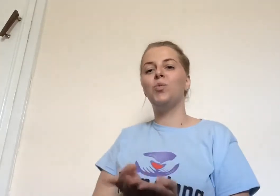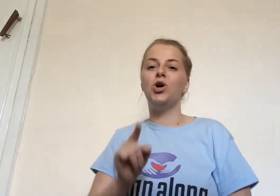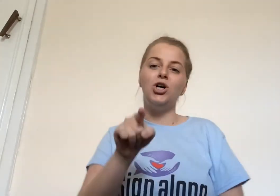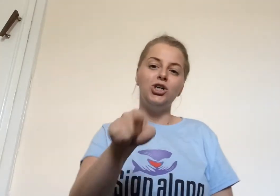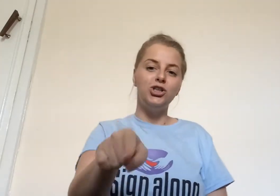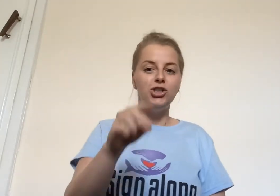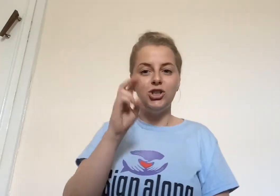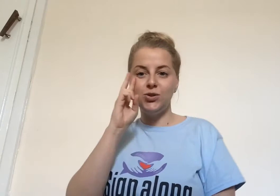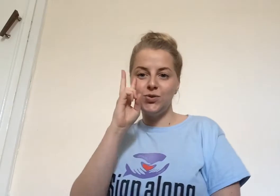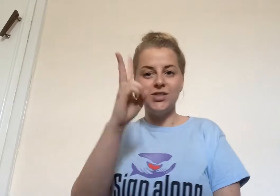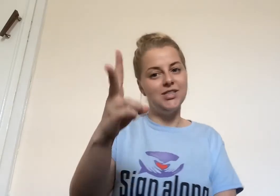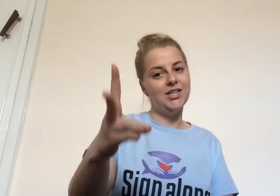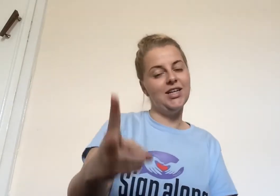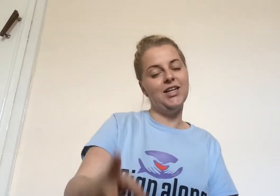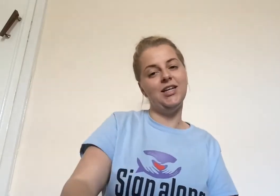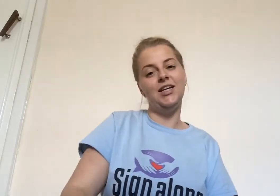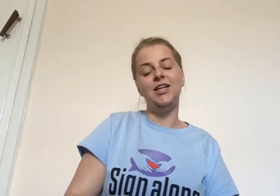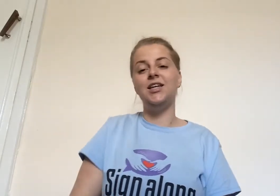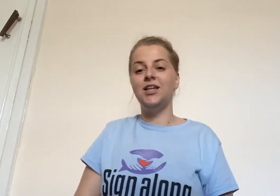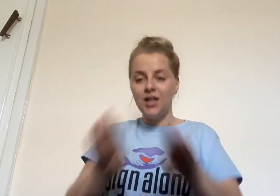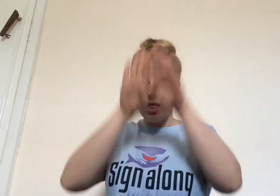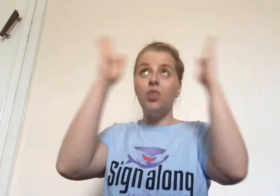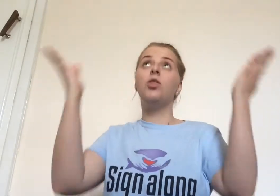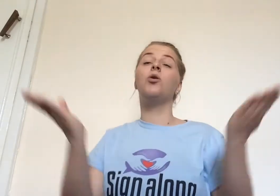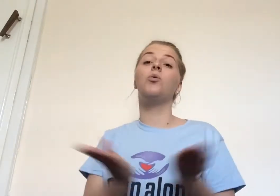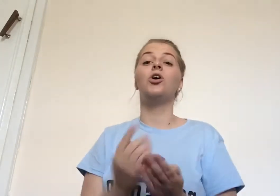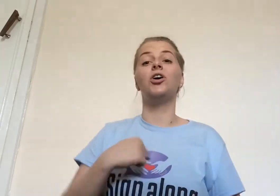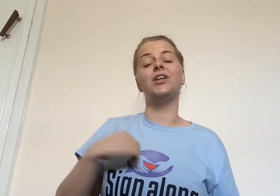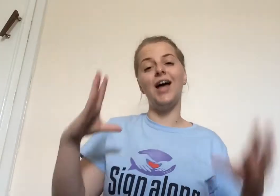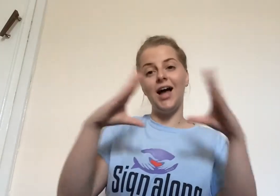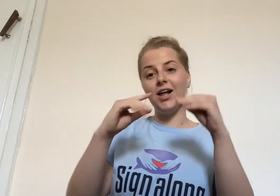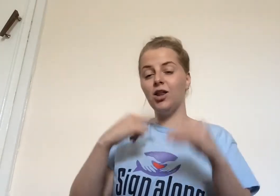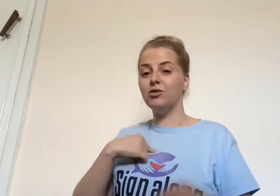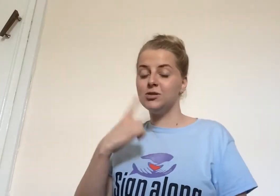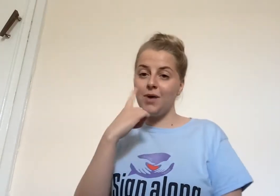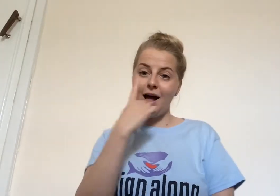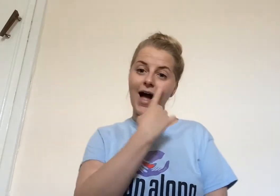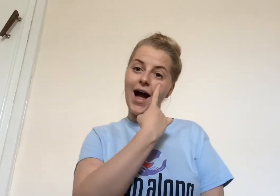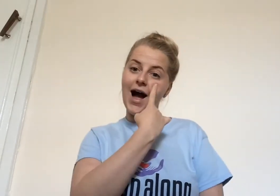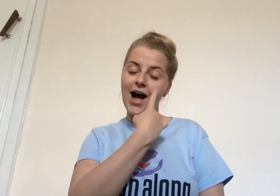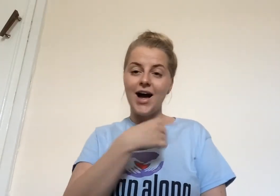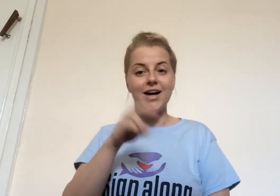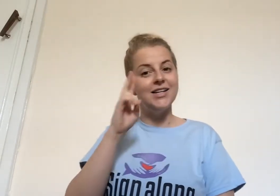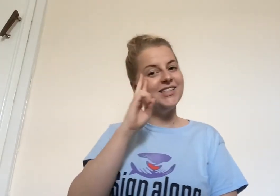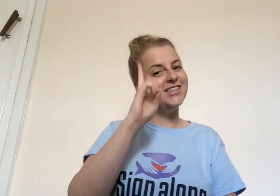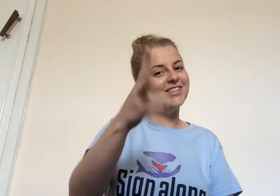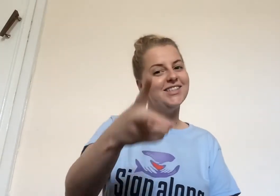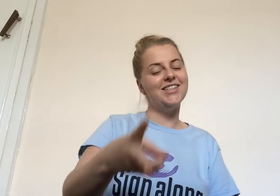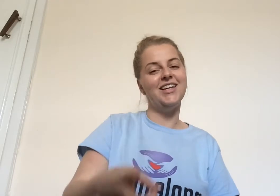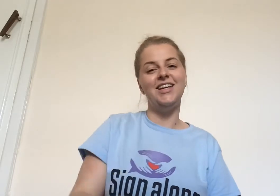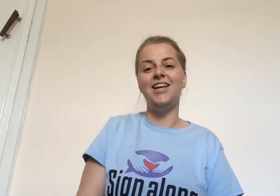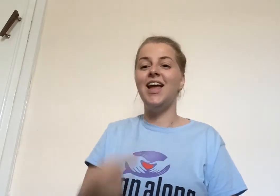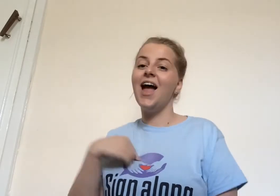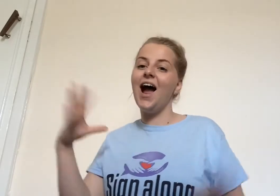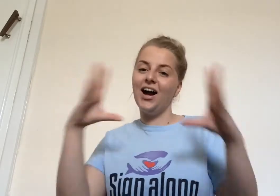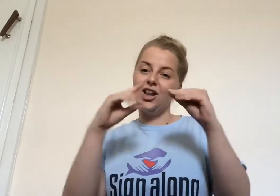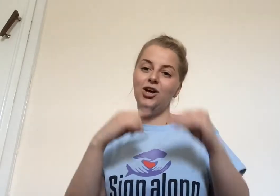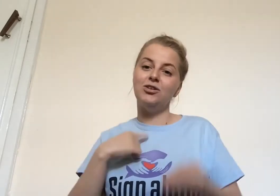world you see. To the world I close my eyes to see. I close